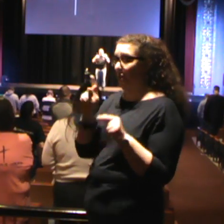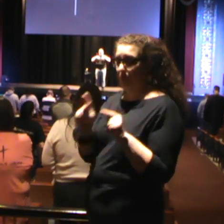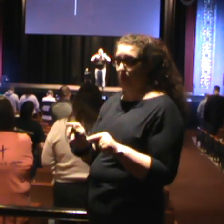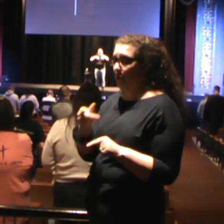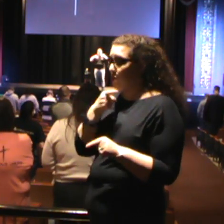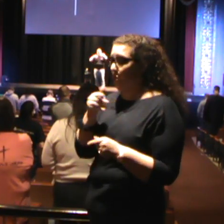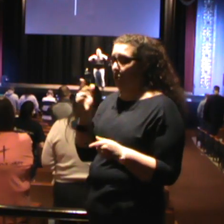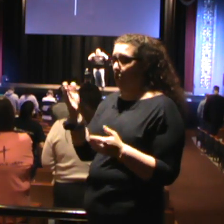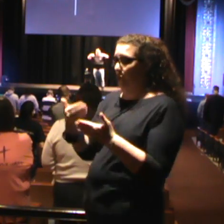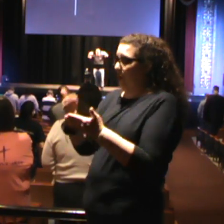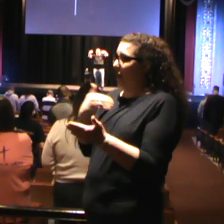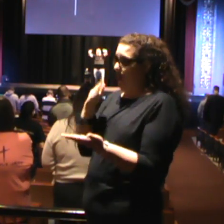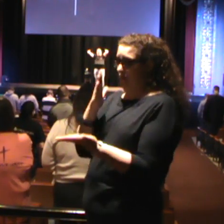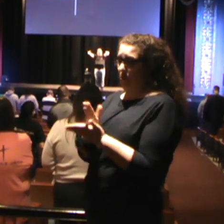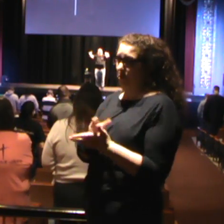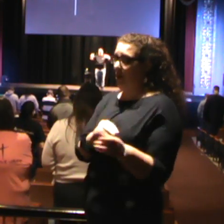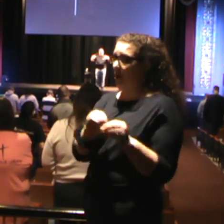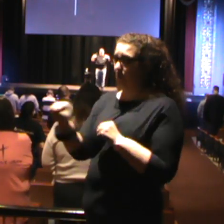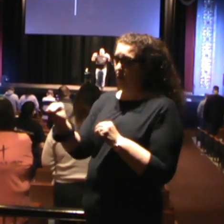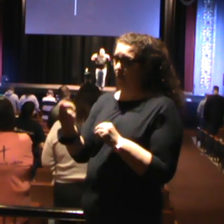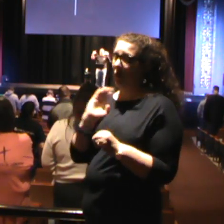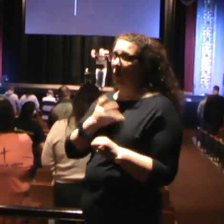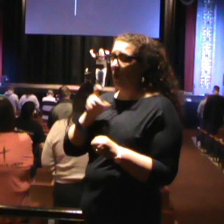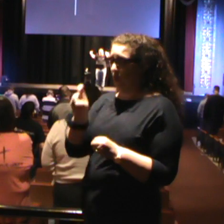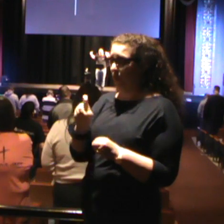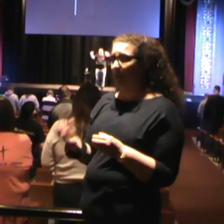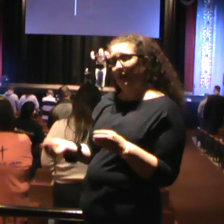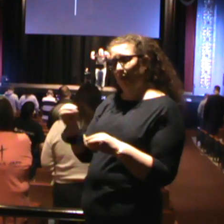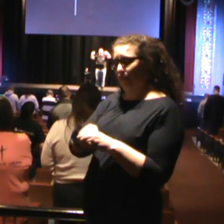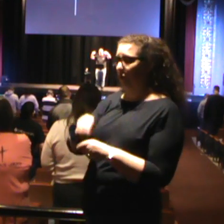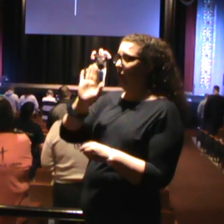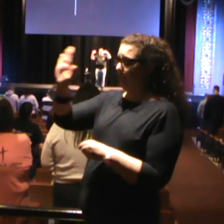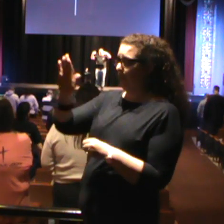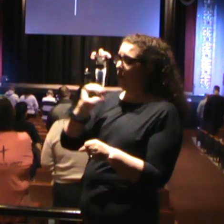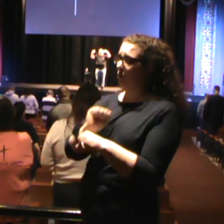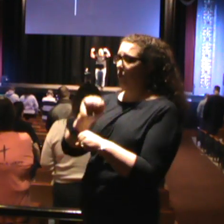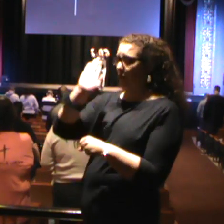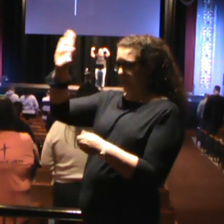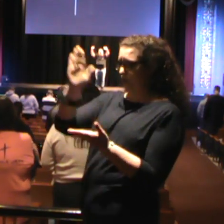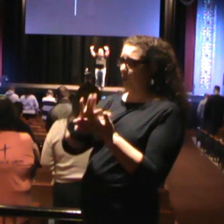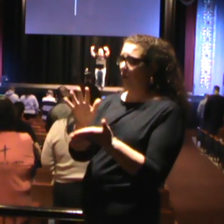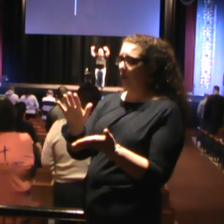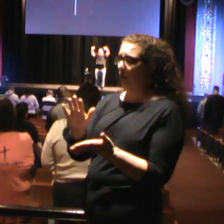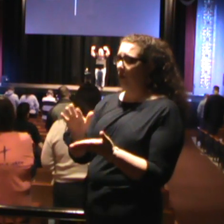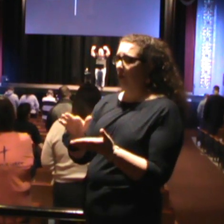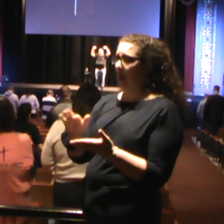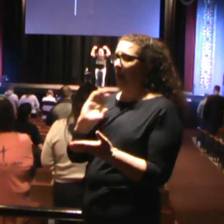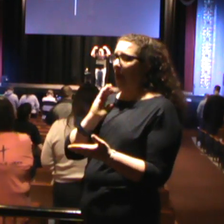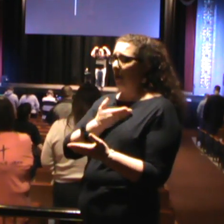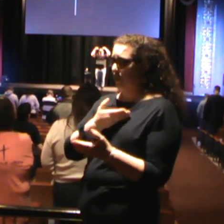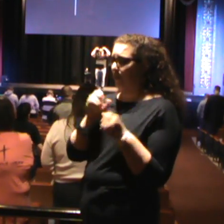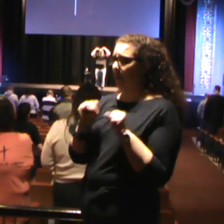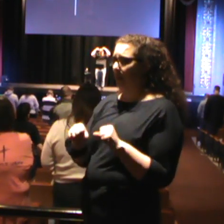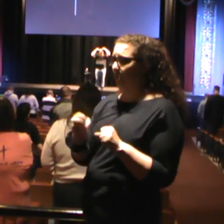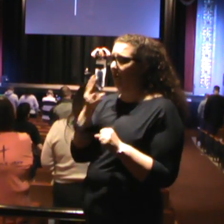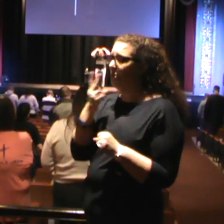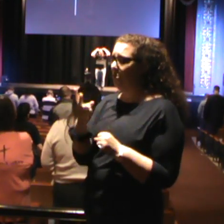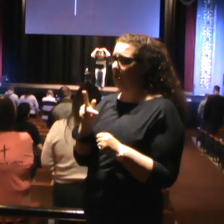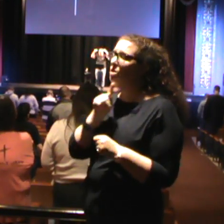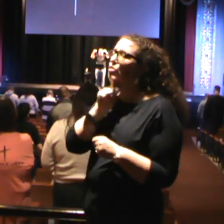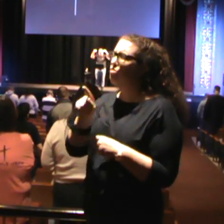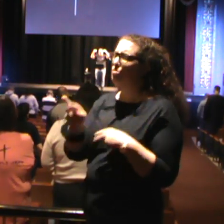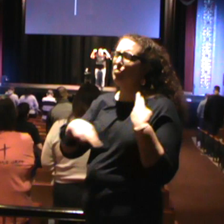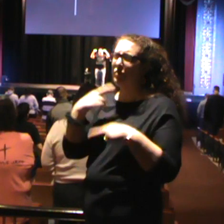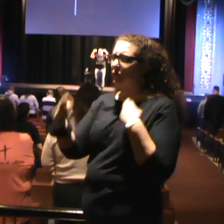Lord, we need to join in your work for your glory. Lord, and we would see true revival in